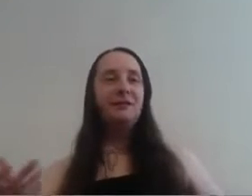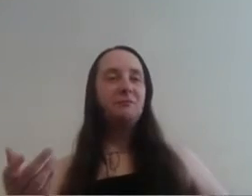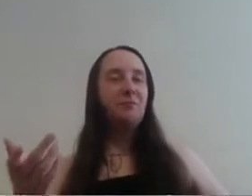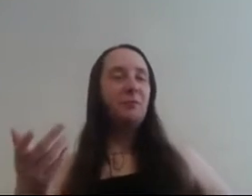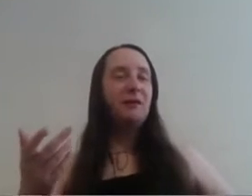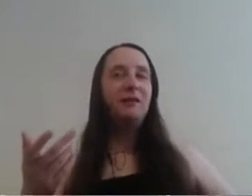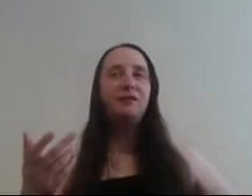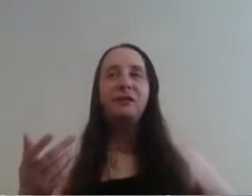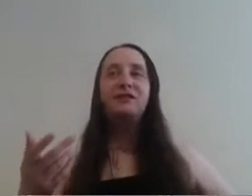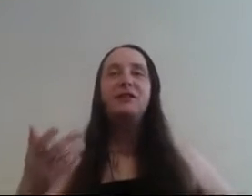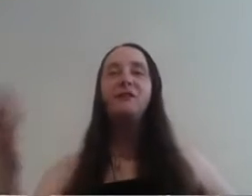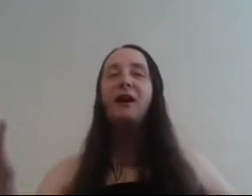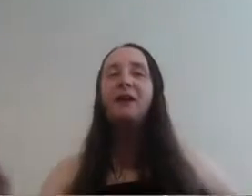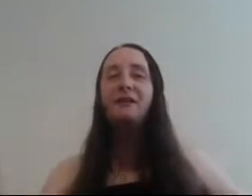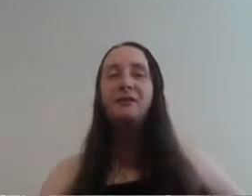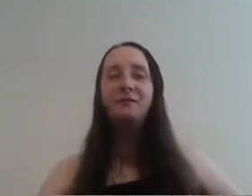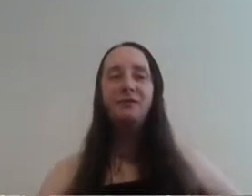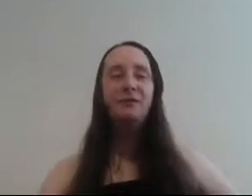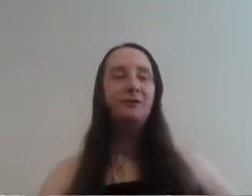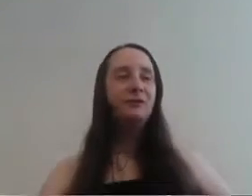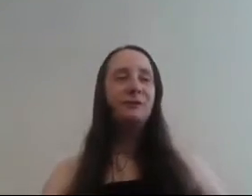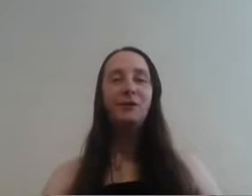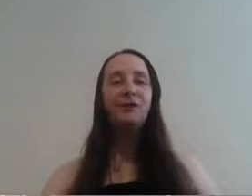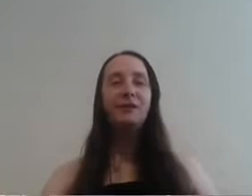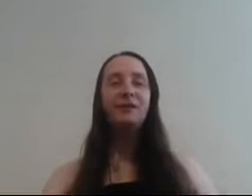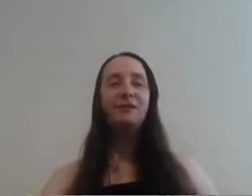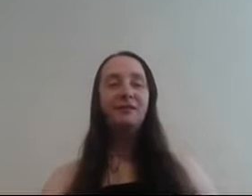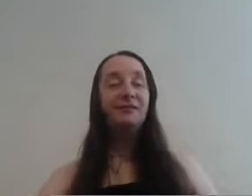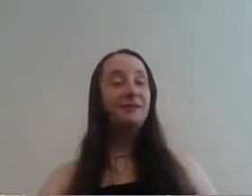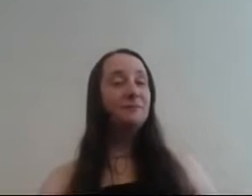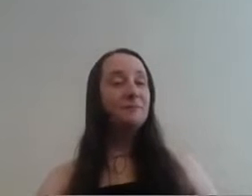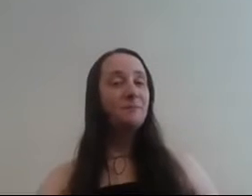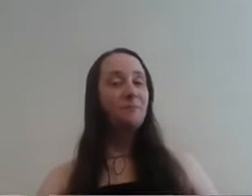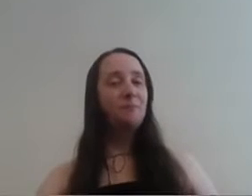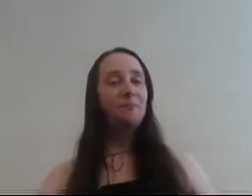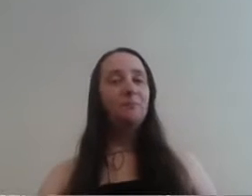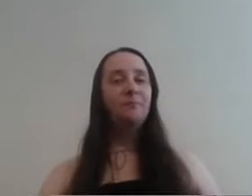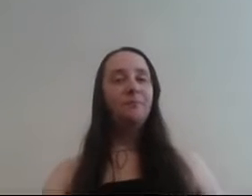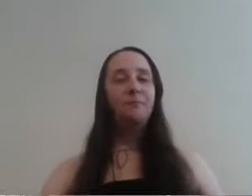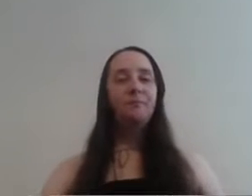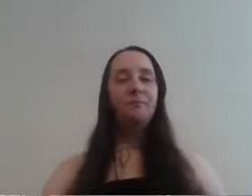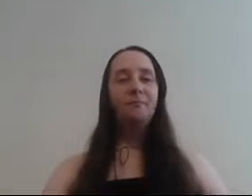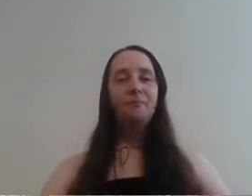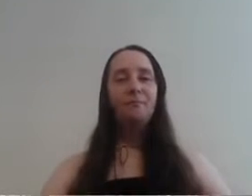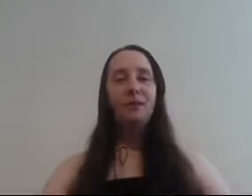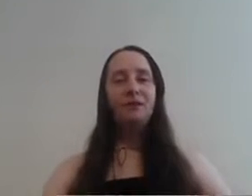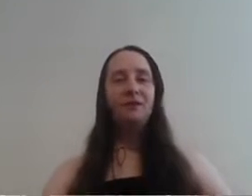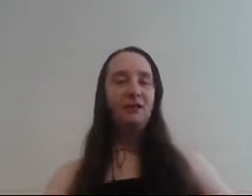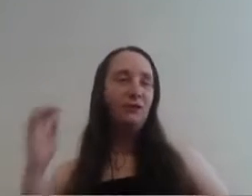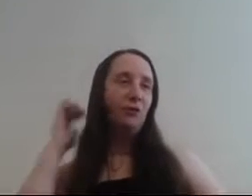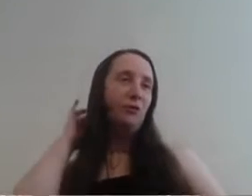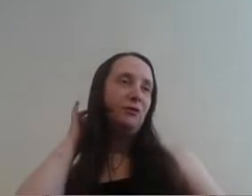that's maybe he's got like a change of heart something like that oh I don't know